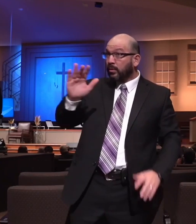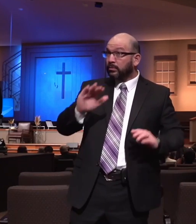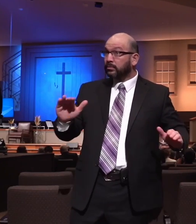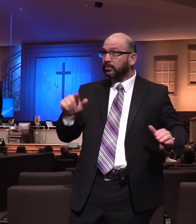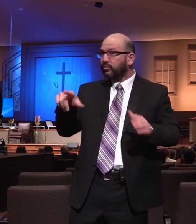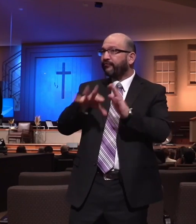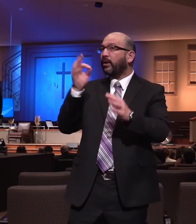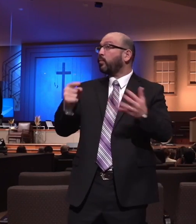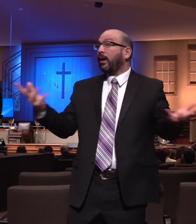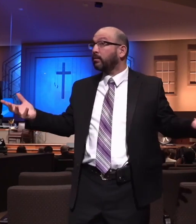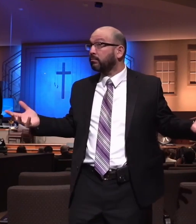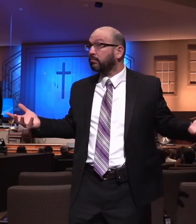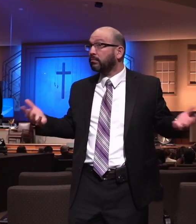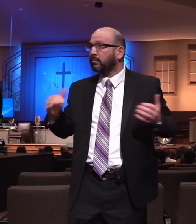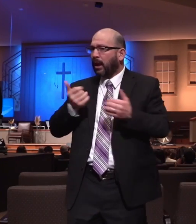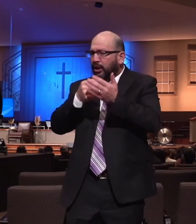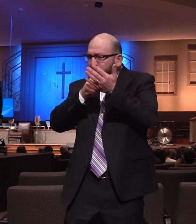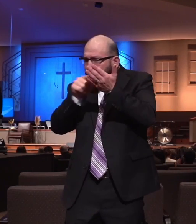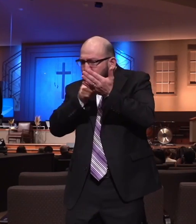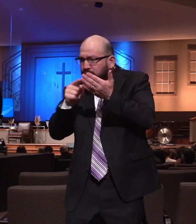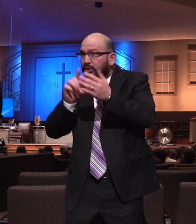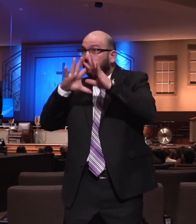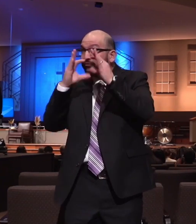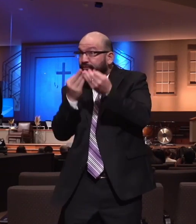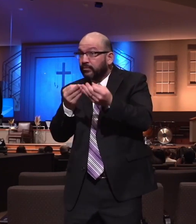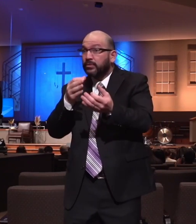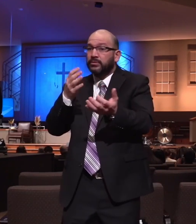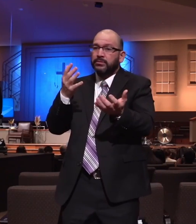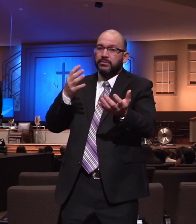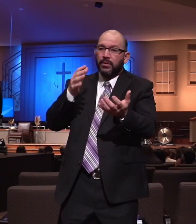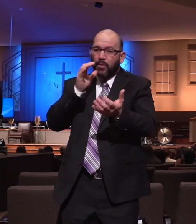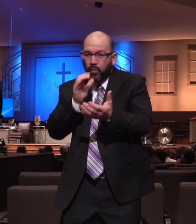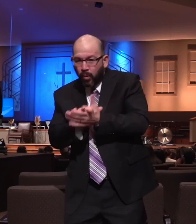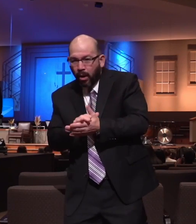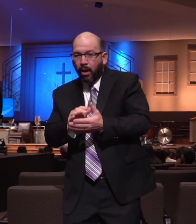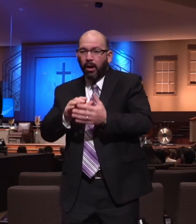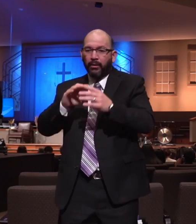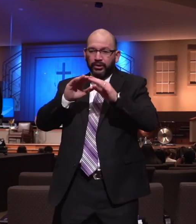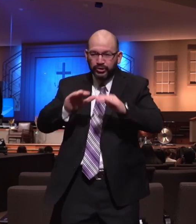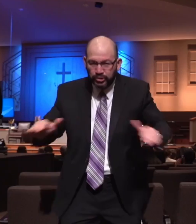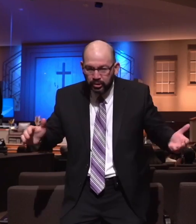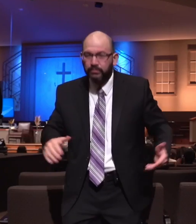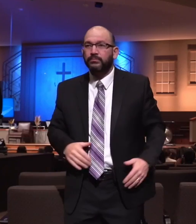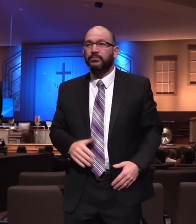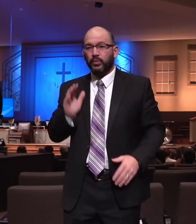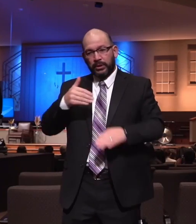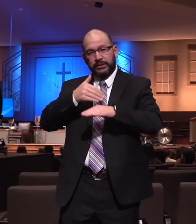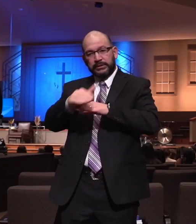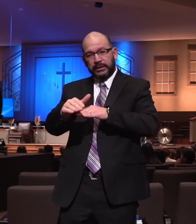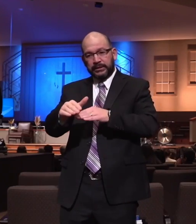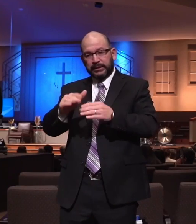How do you assess your family's direction? We're going to send this link to every family in the school, Brother Ewing.